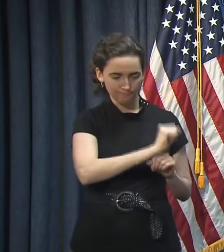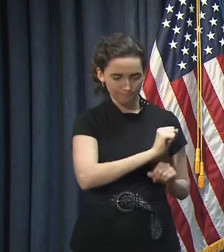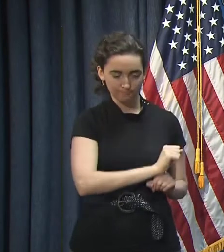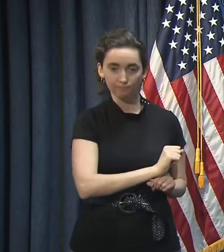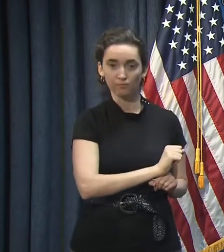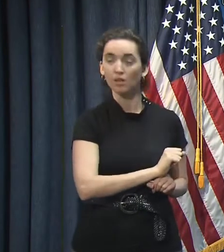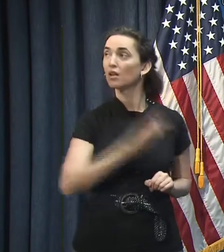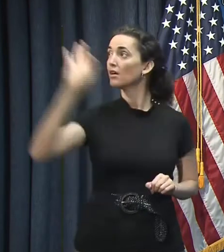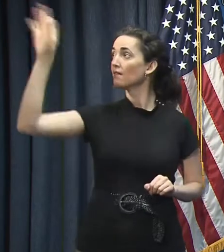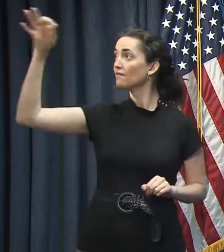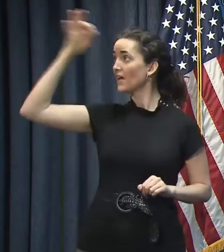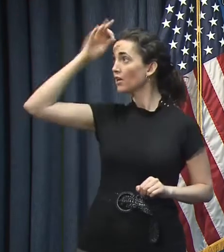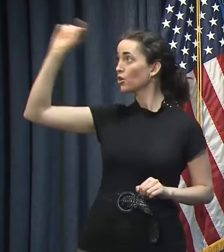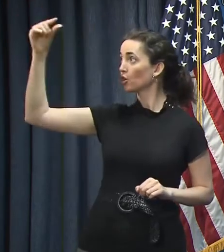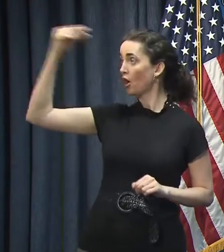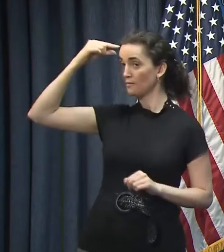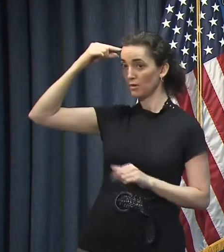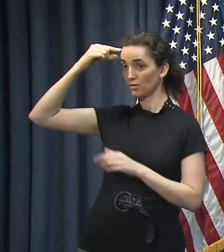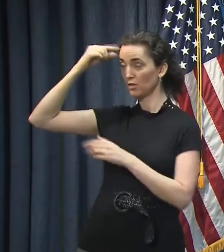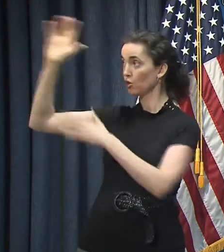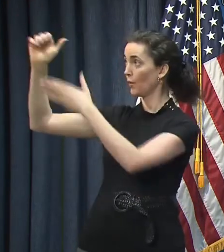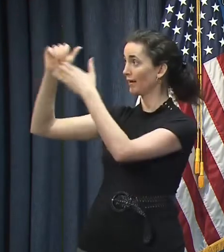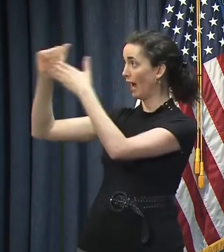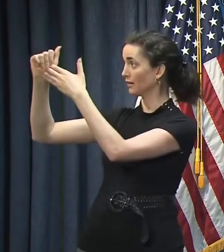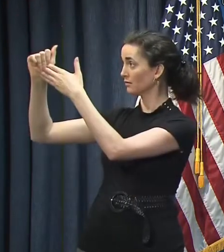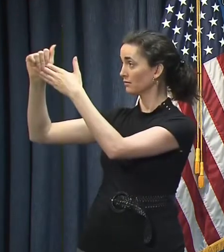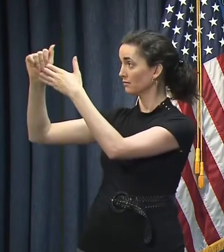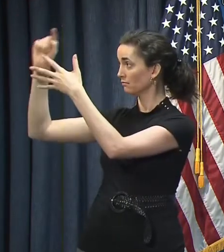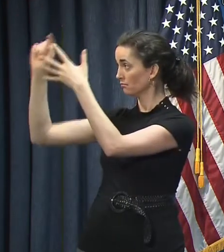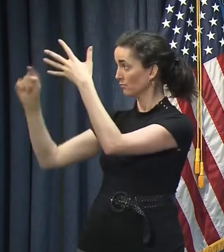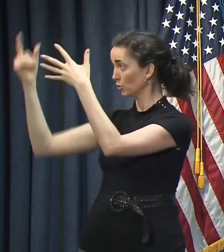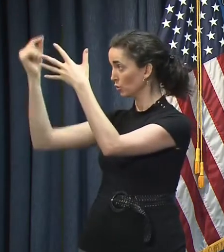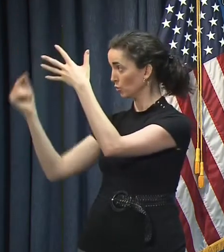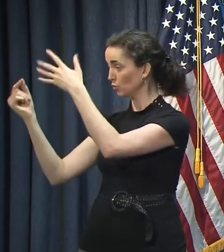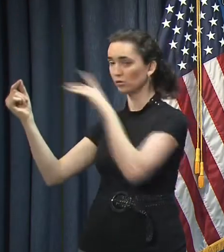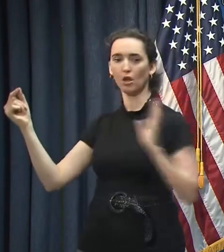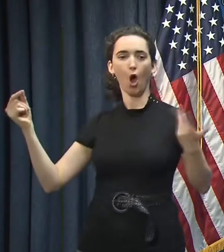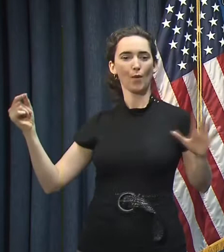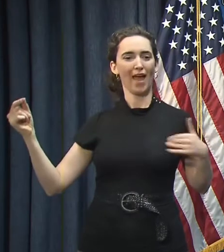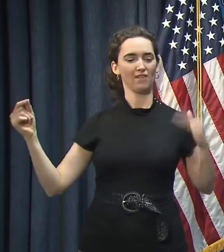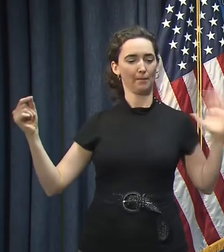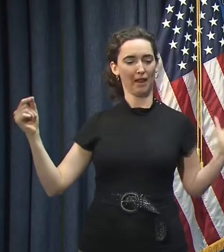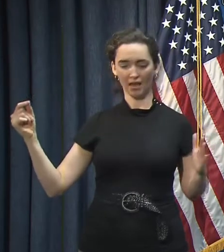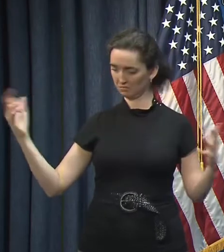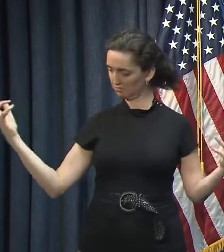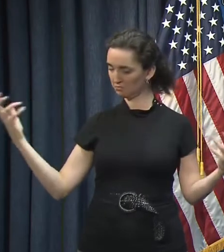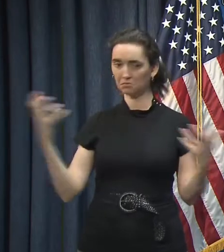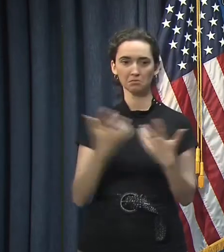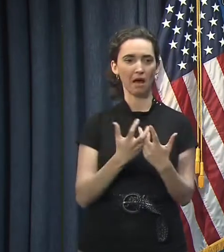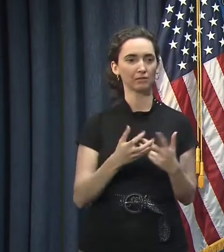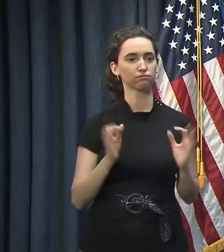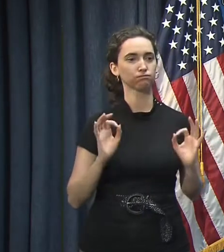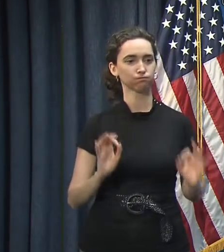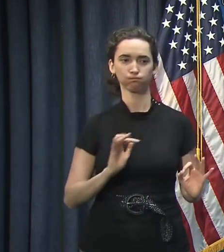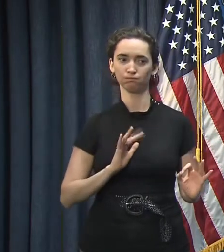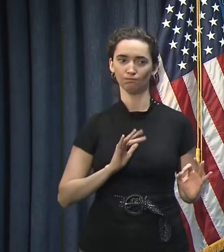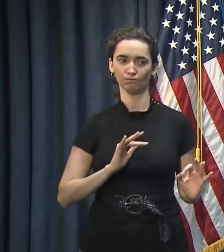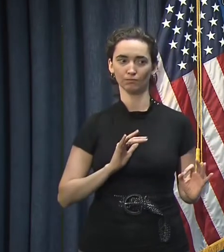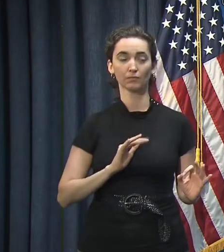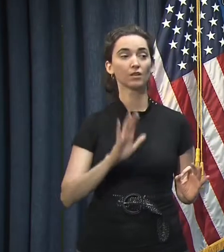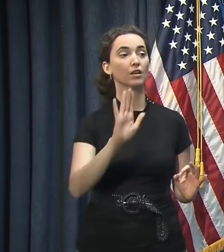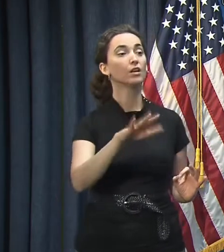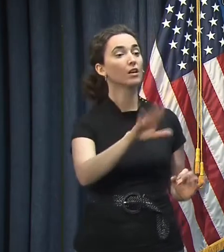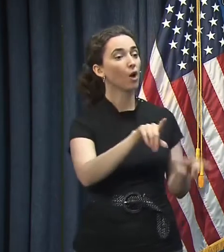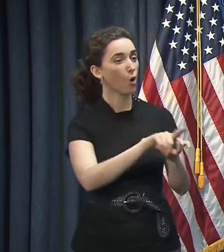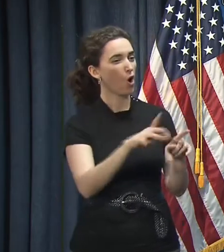we got from the federal government dovetails very well with what we were already planning to do here in Louisiana. And as you mentioned, for the first